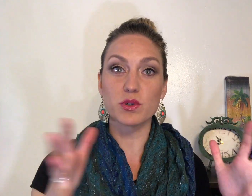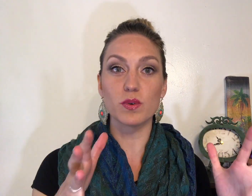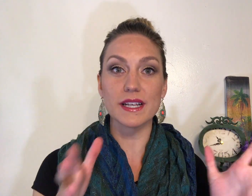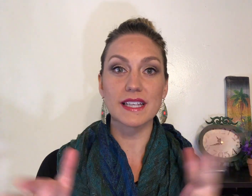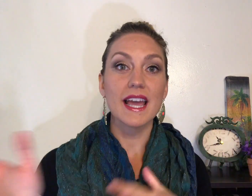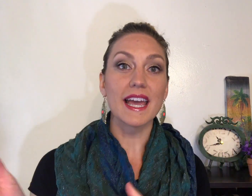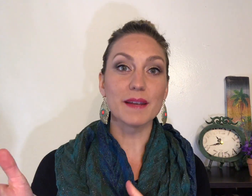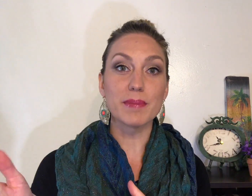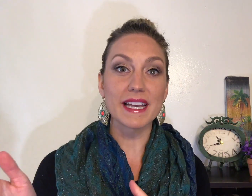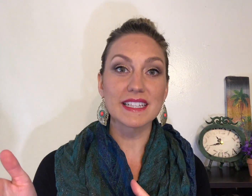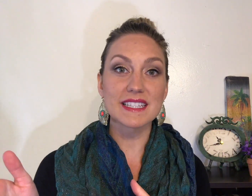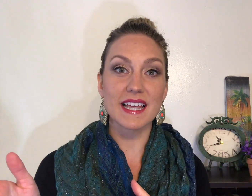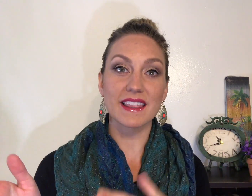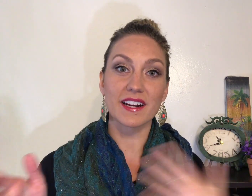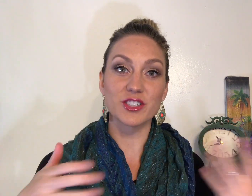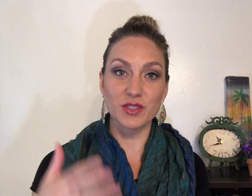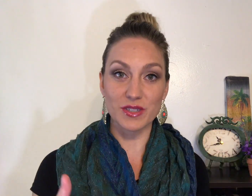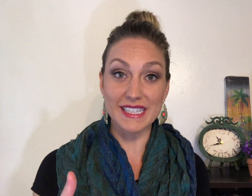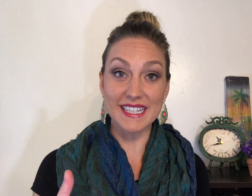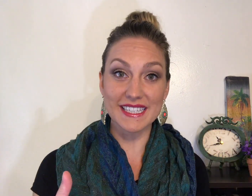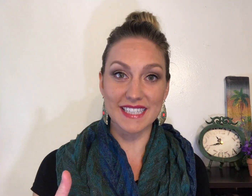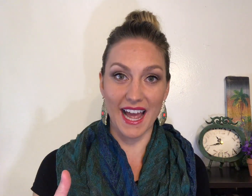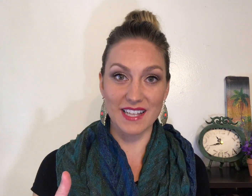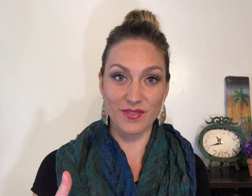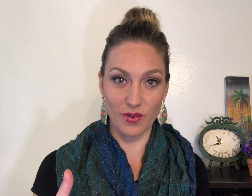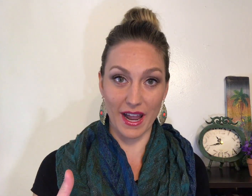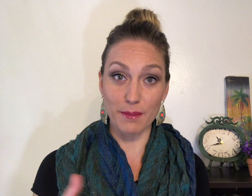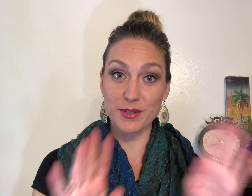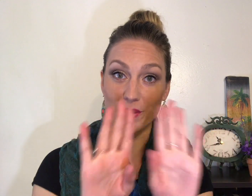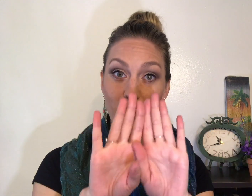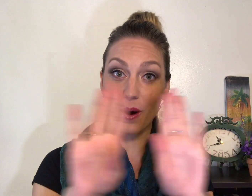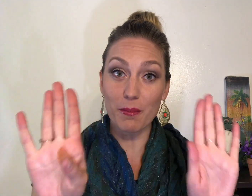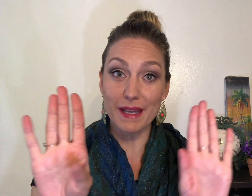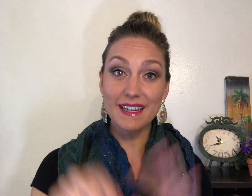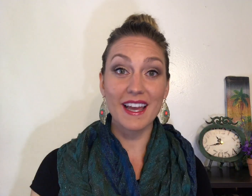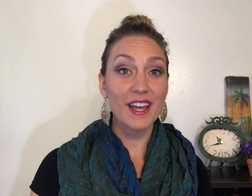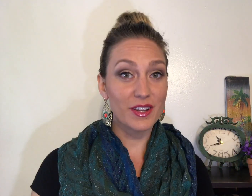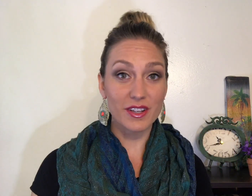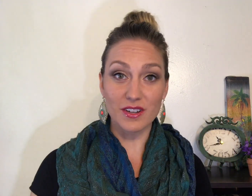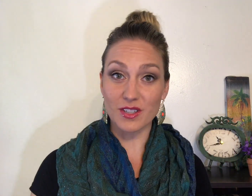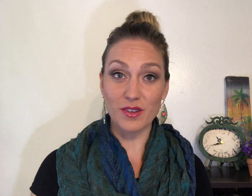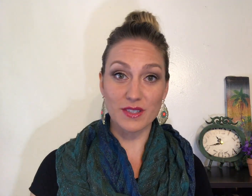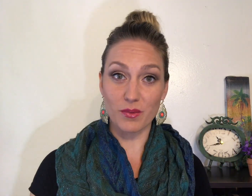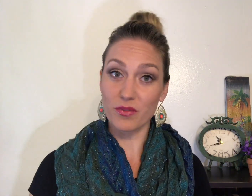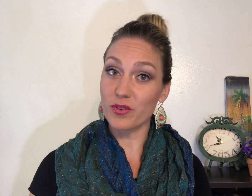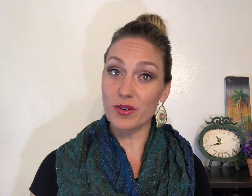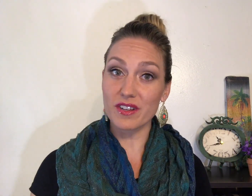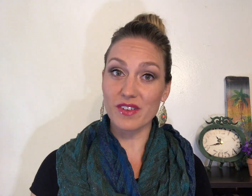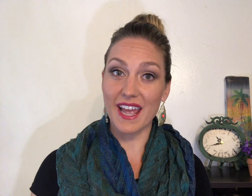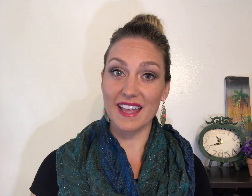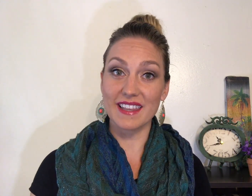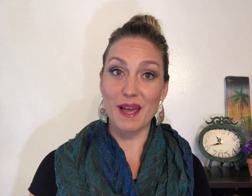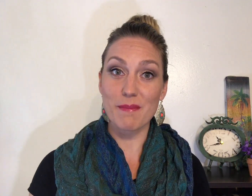toys and bins that their children need to ask for help to open. You can also use it with food if you hand them